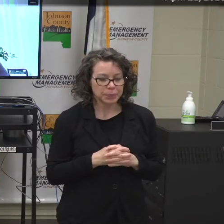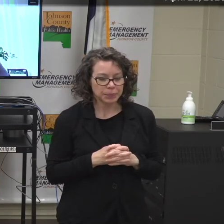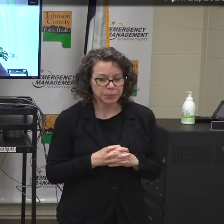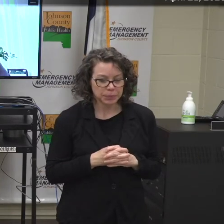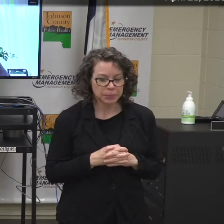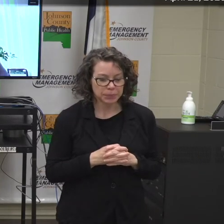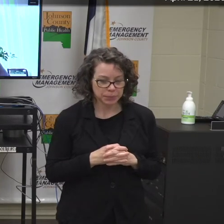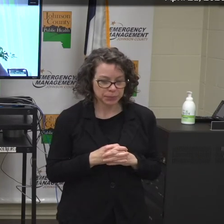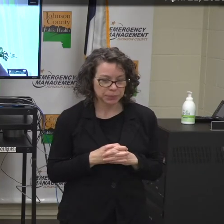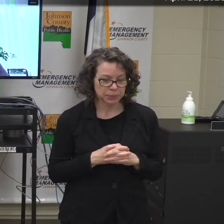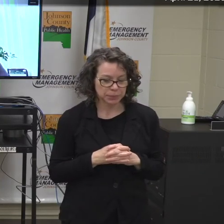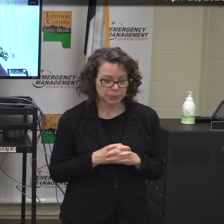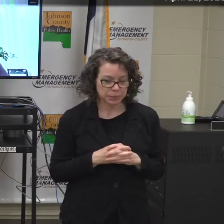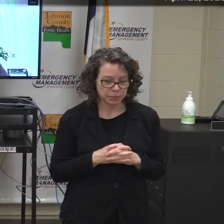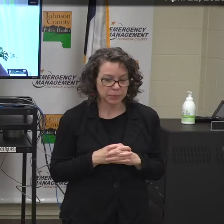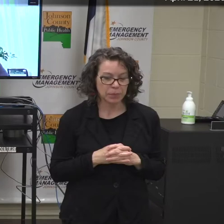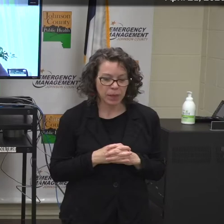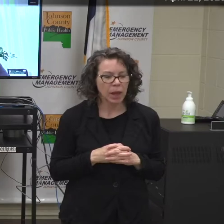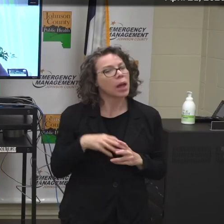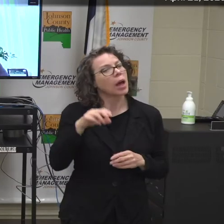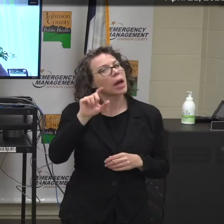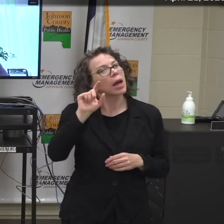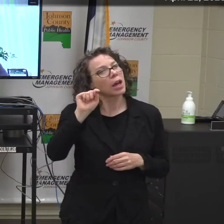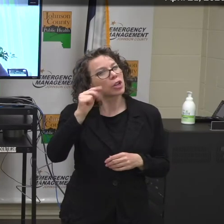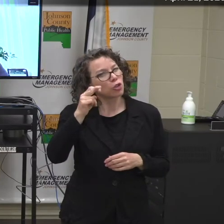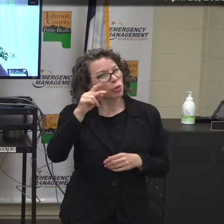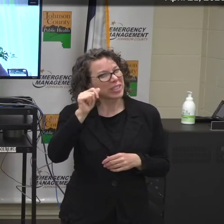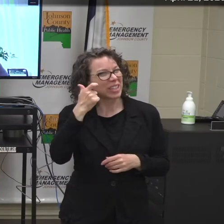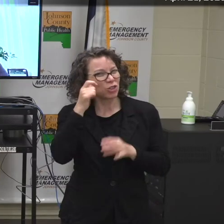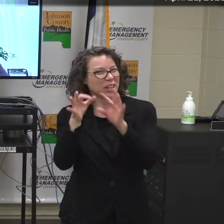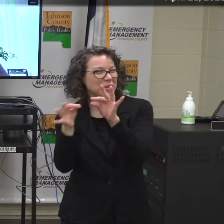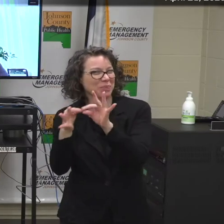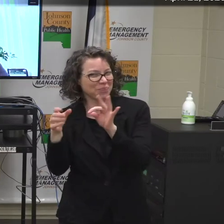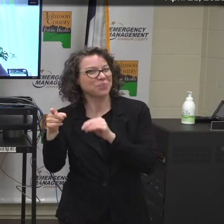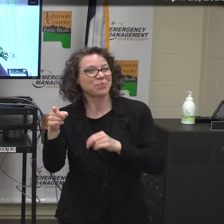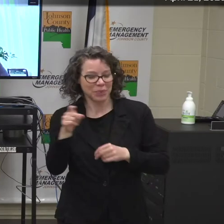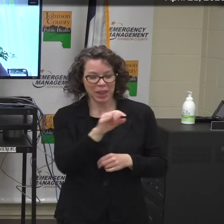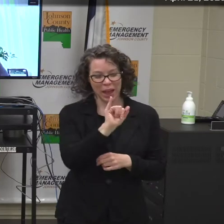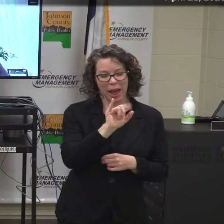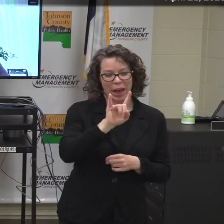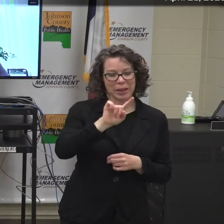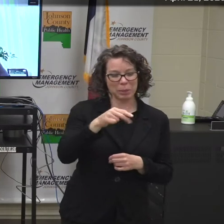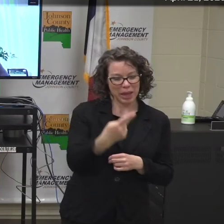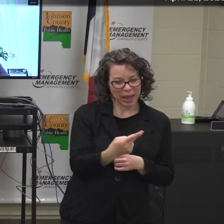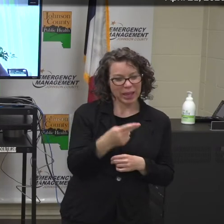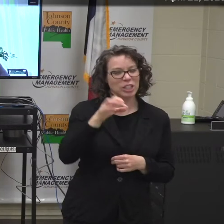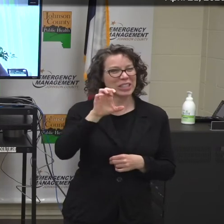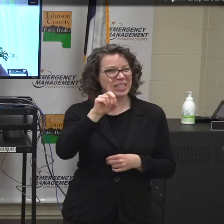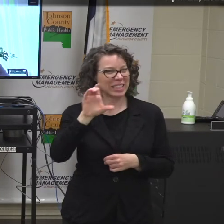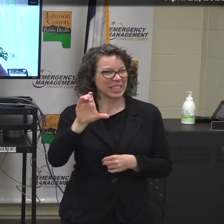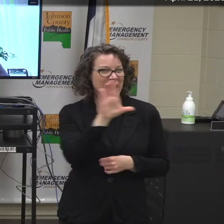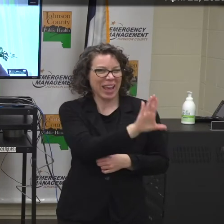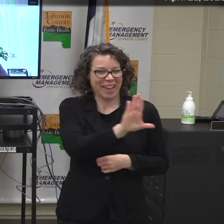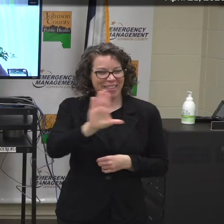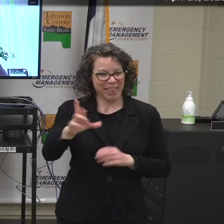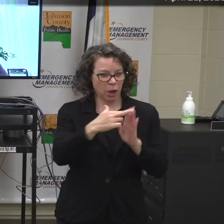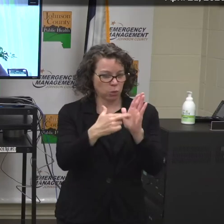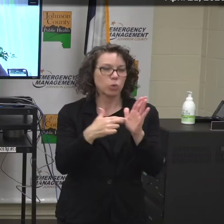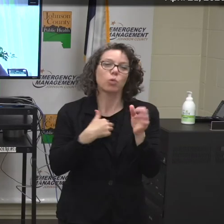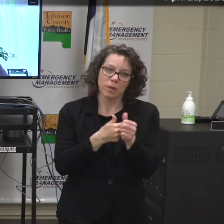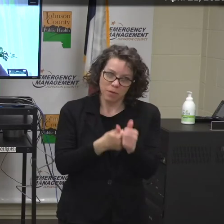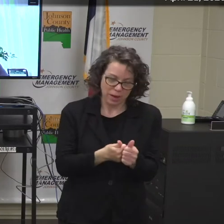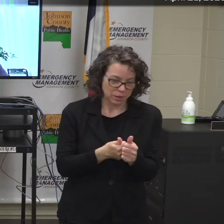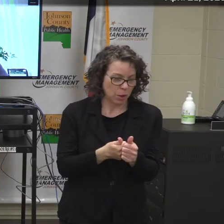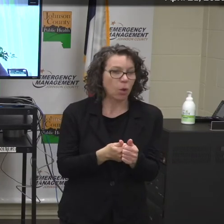We continue, as Theresa Brennan said, to follow the guidelines of the Iowa Department of Public Health and the CDC. And we would screen